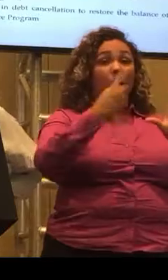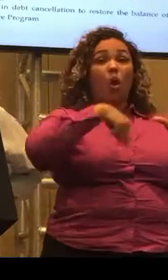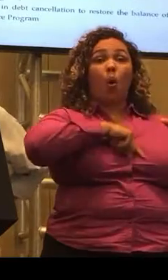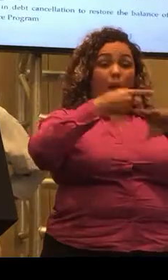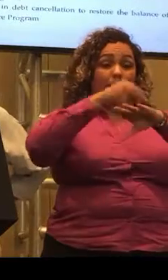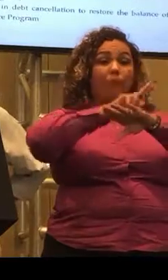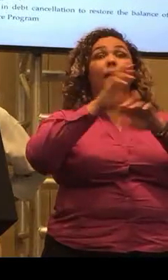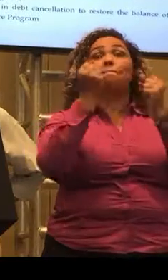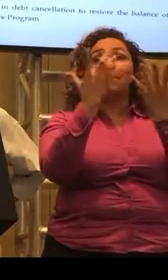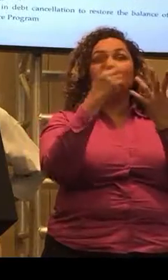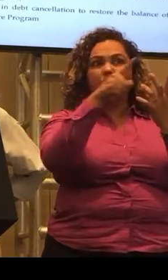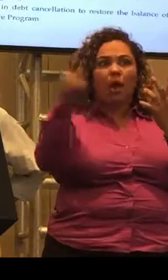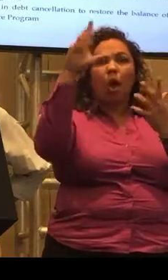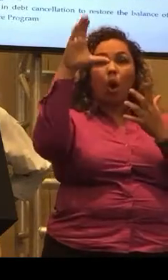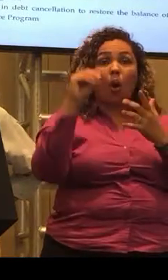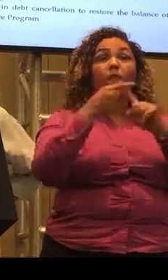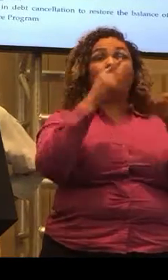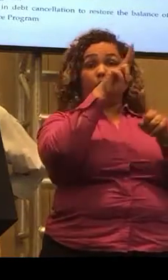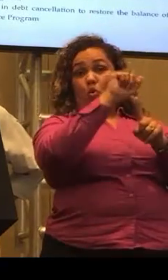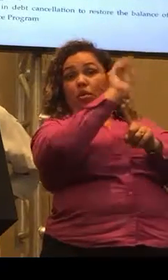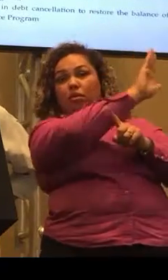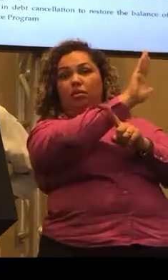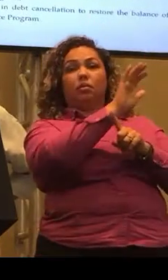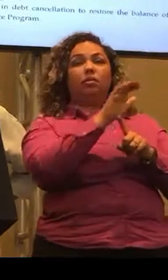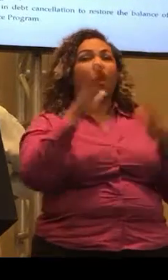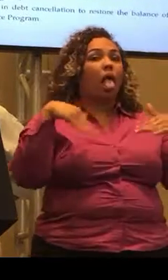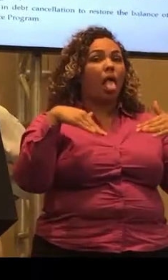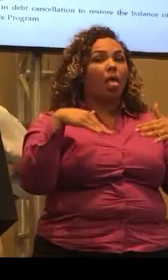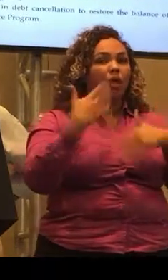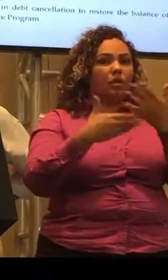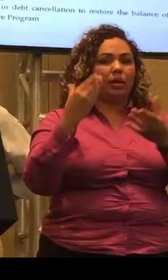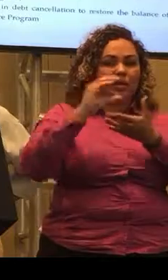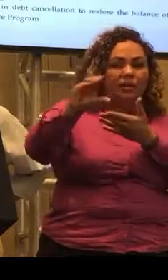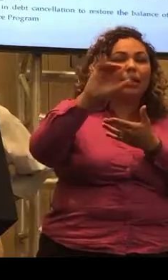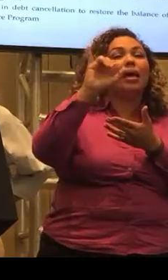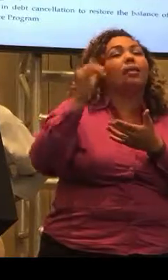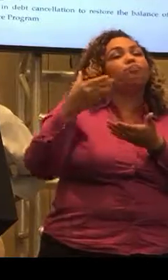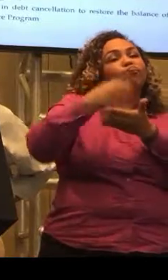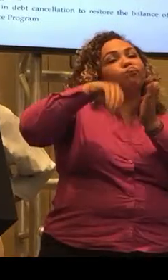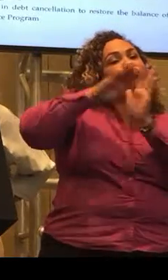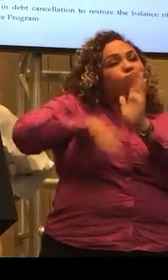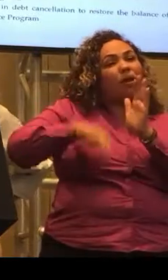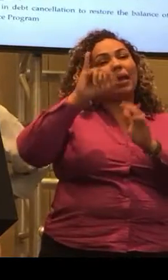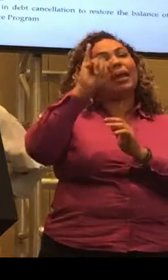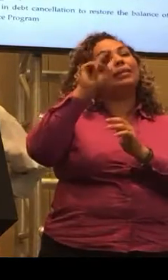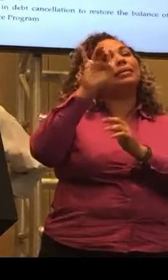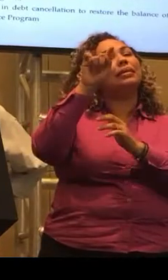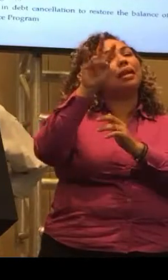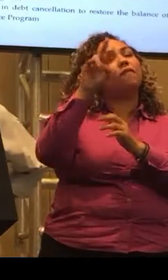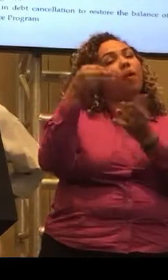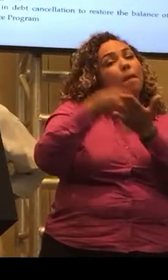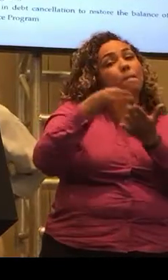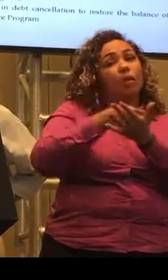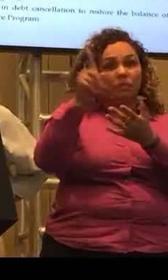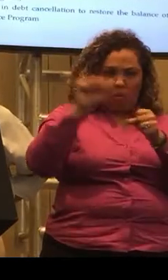break of many companies that are coming from the U.S. that are not having that incentive. So, those people make good